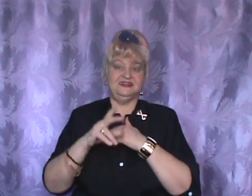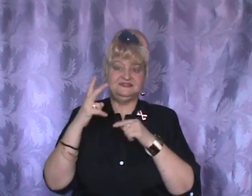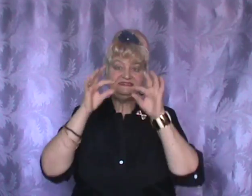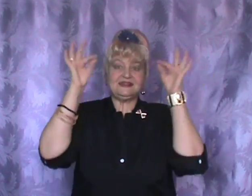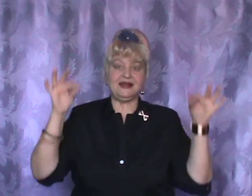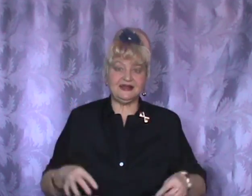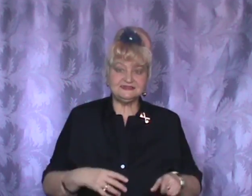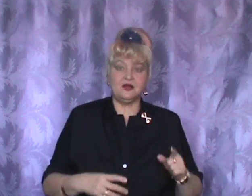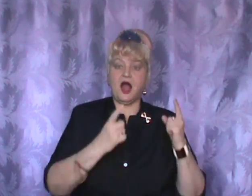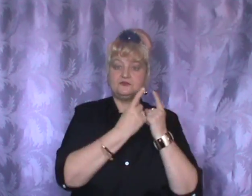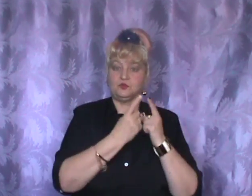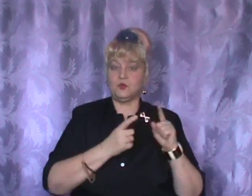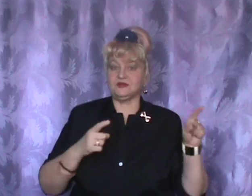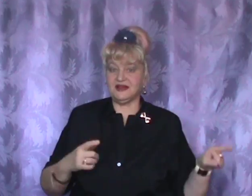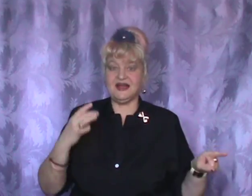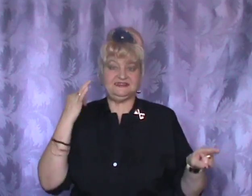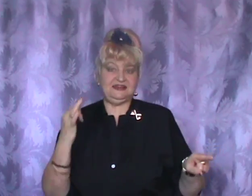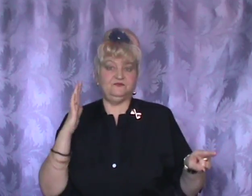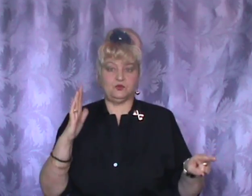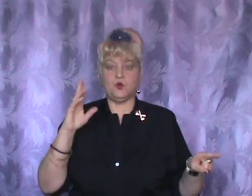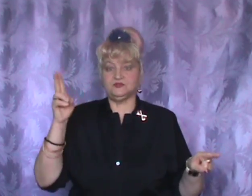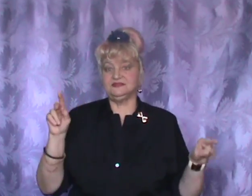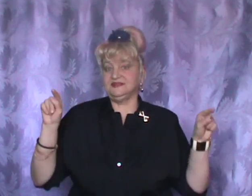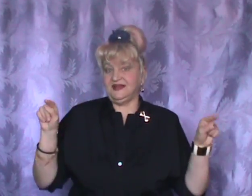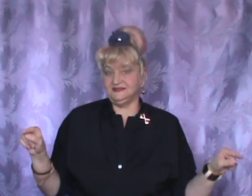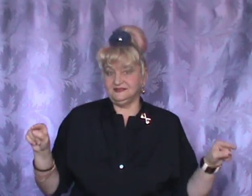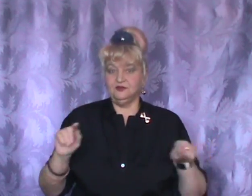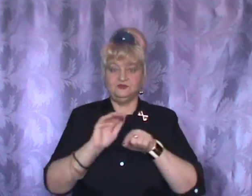there... there... And now.